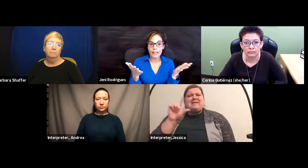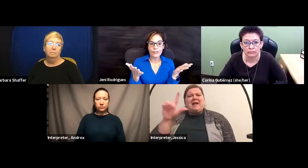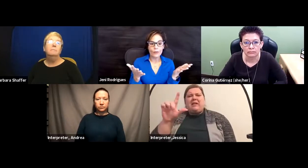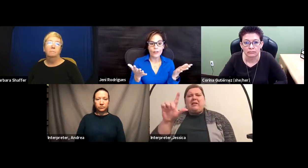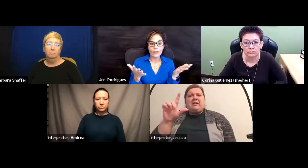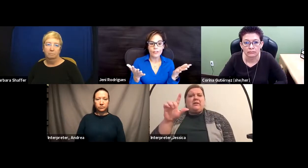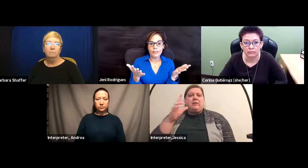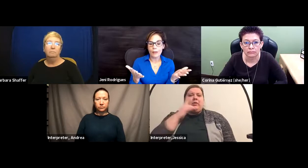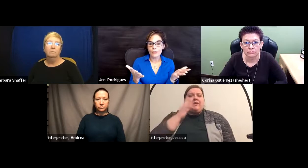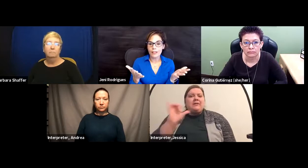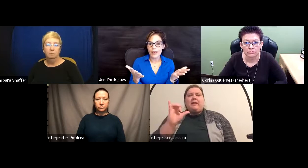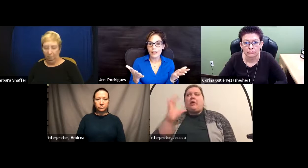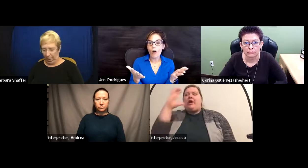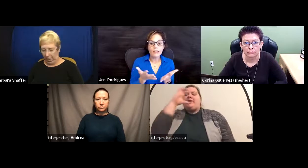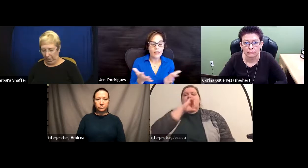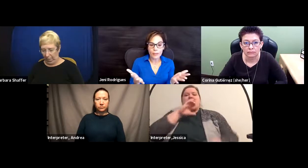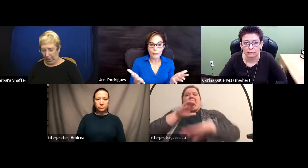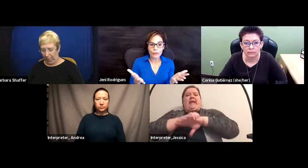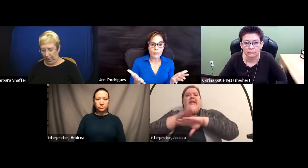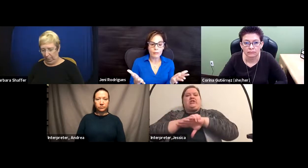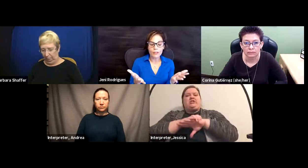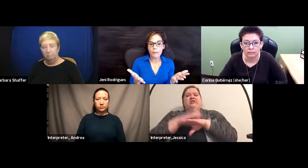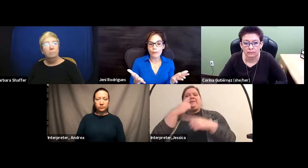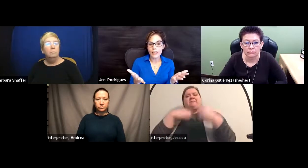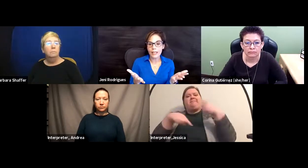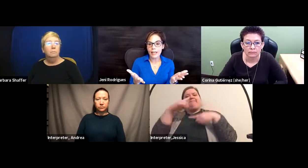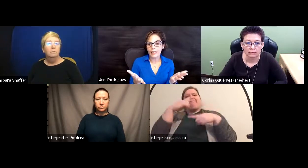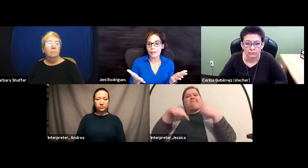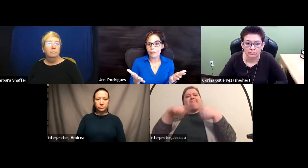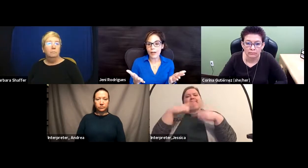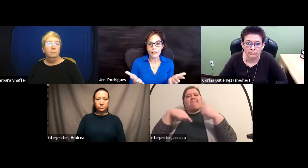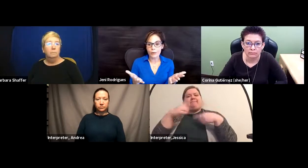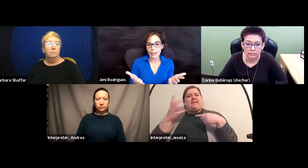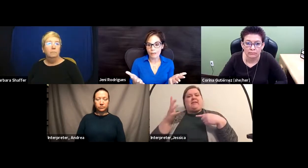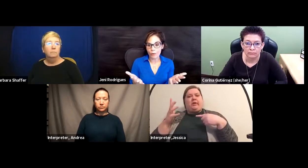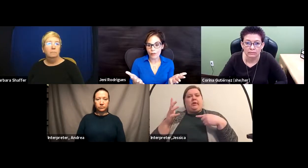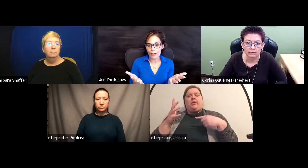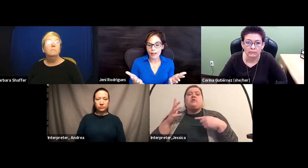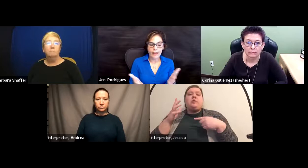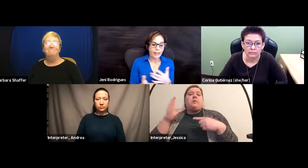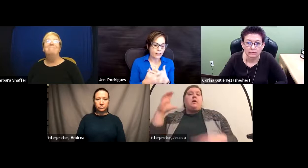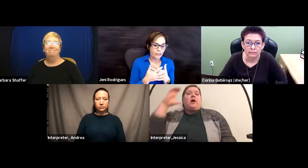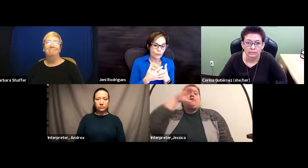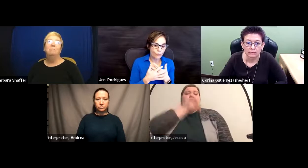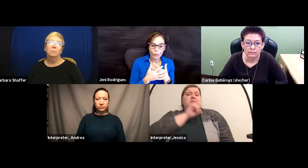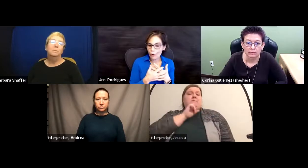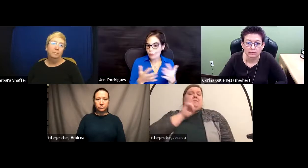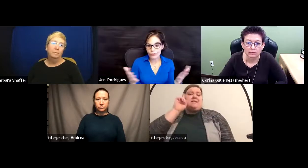And so there's this assumption that all deaf people should be able to lip read and write notes back and forth. And that's a gross